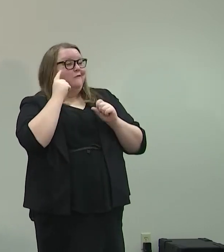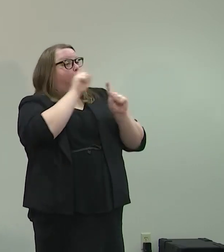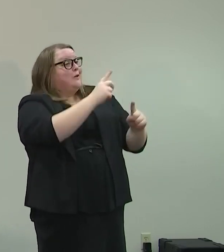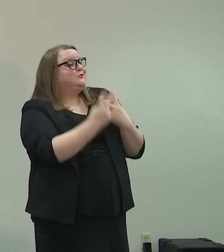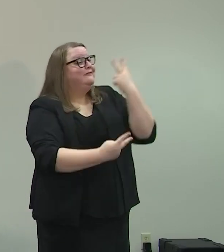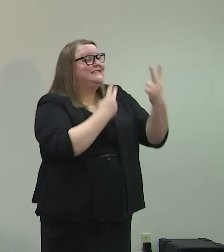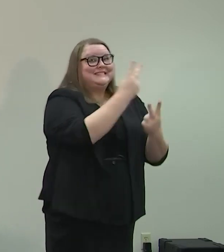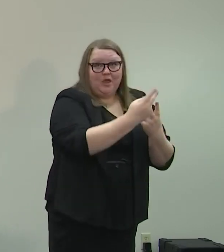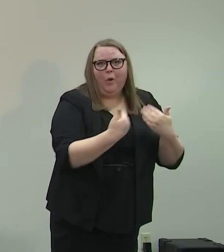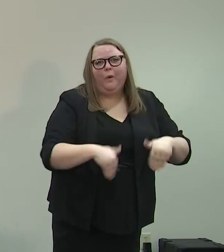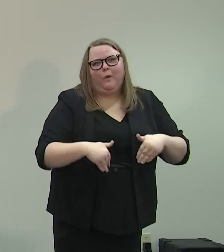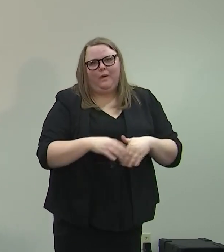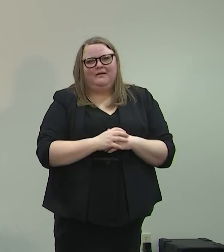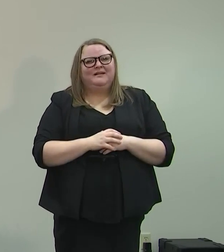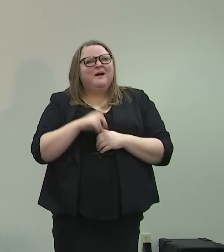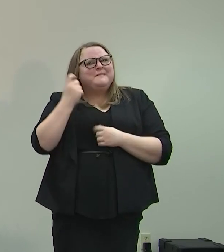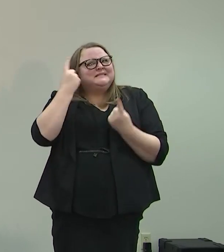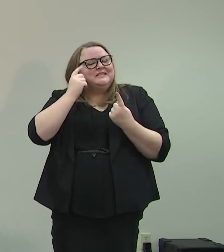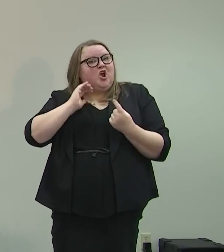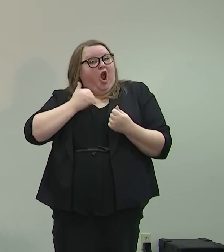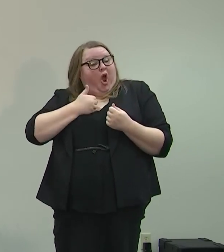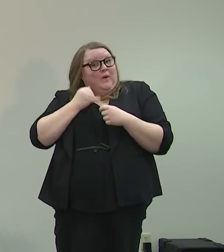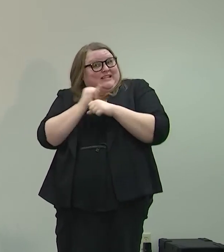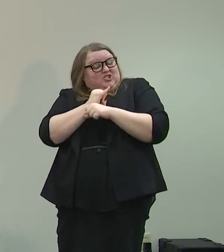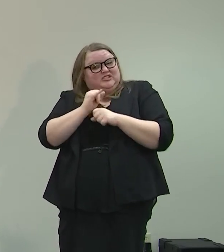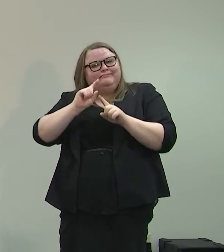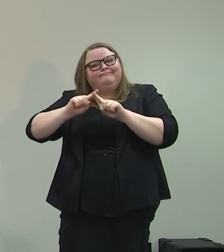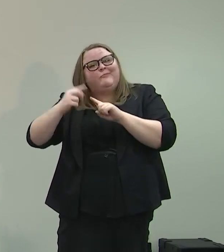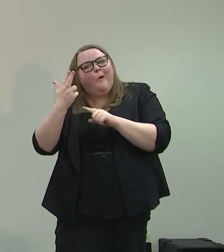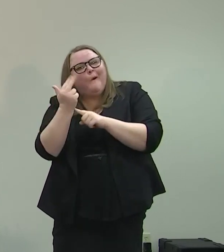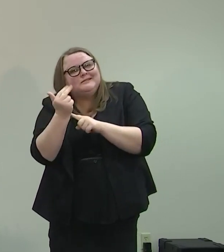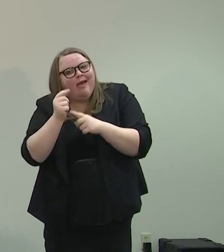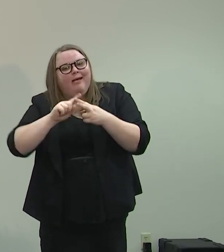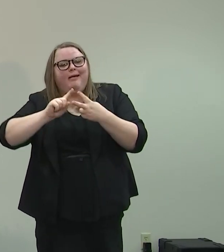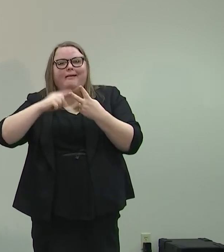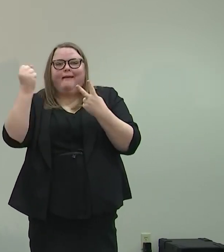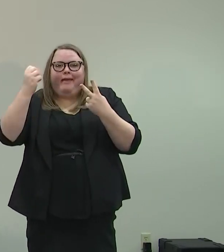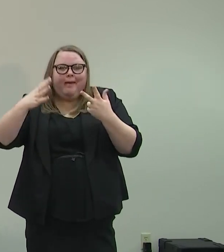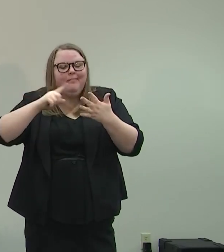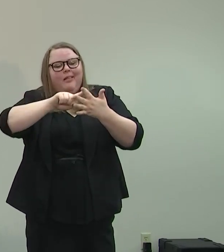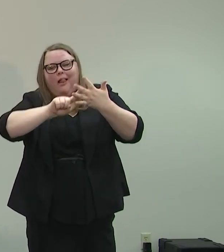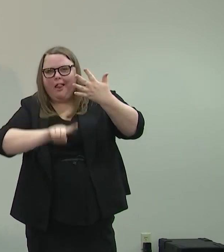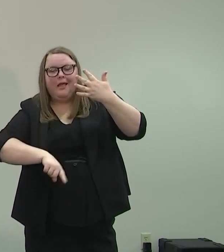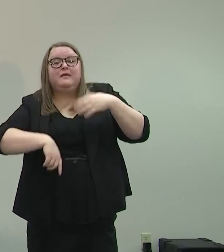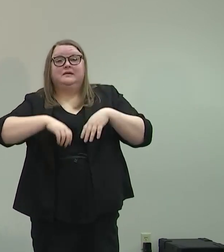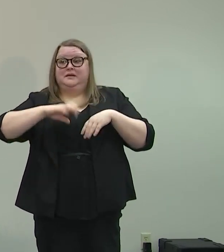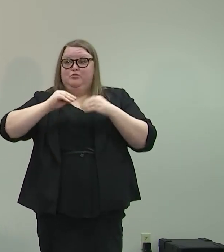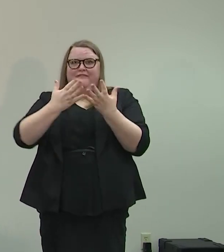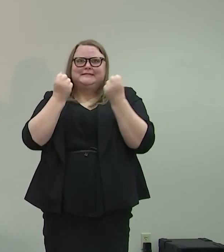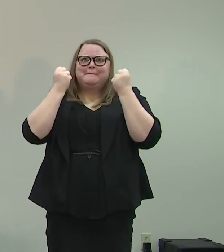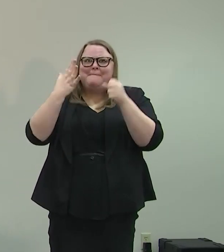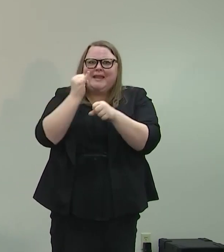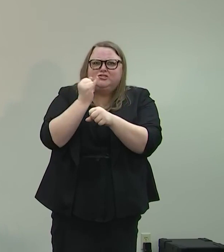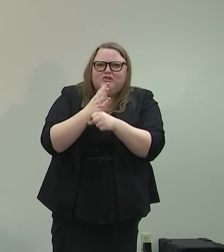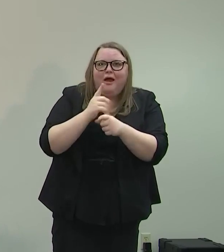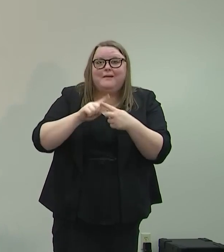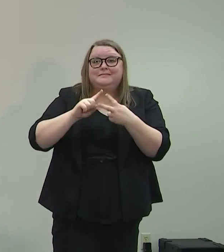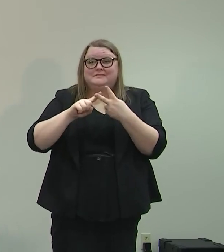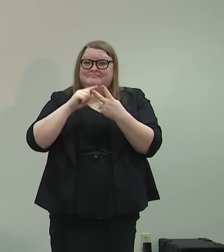have to consider our hospitality industry. It provides the largest number of jobs, and it helps fund our state.